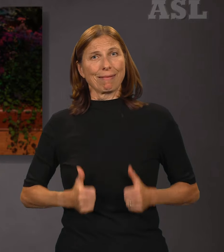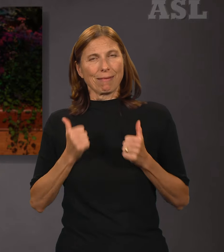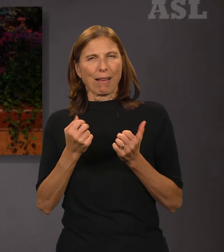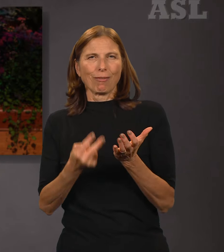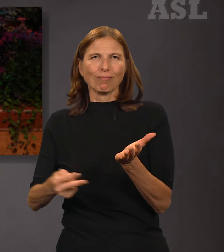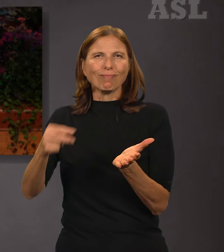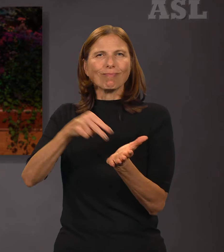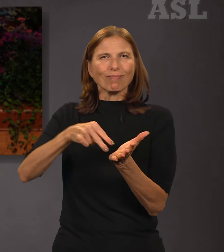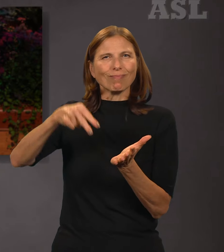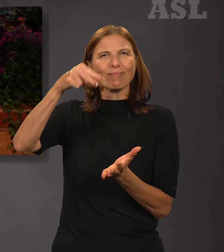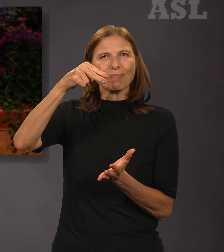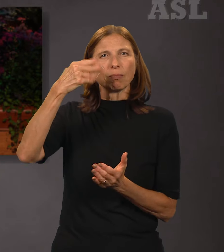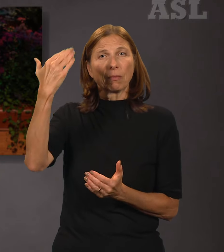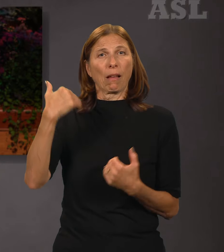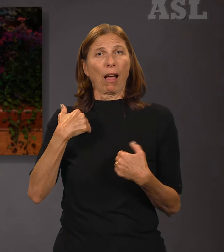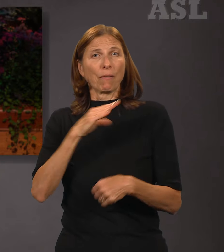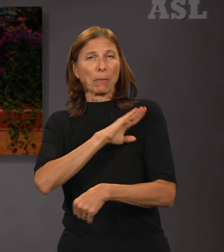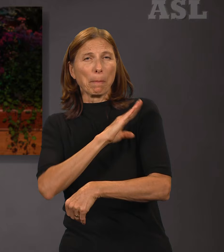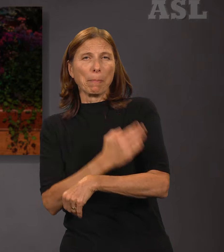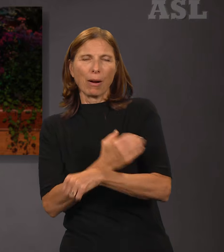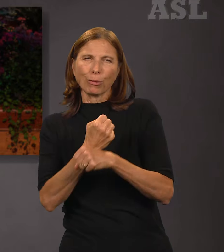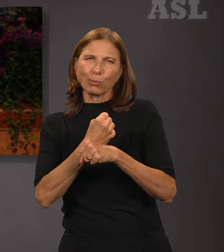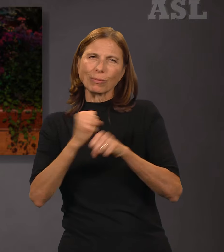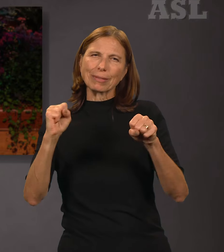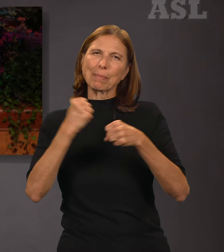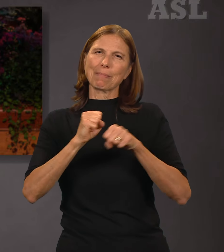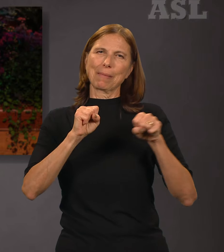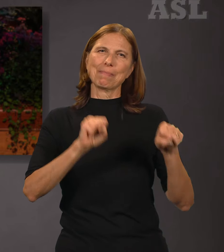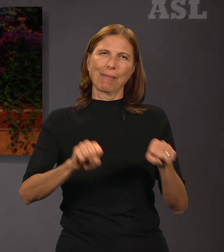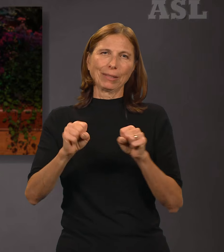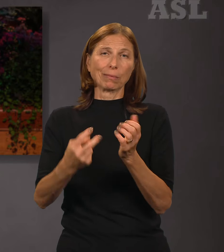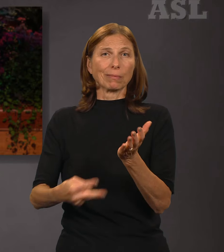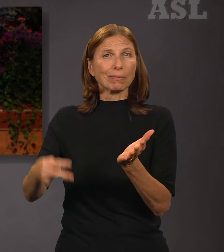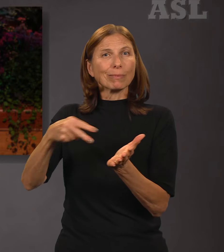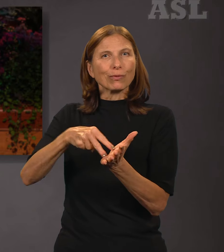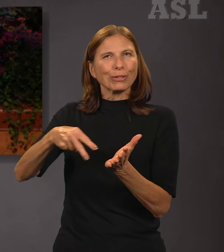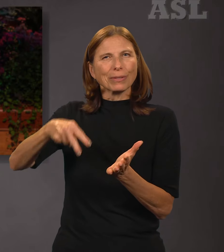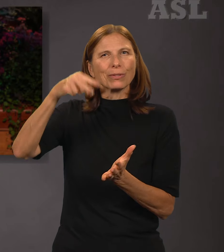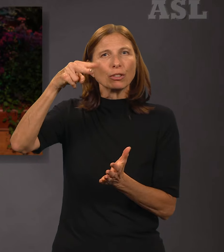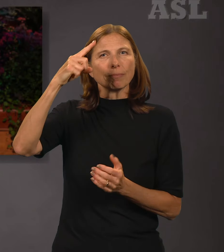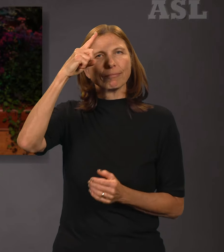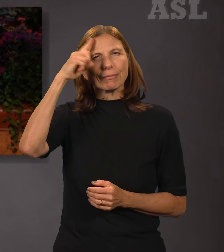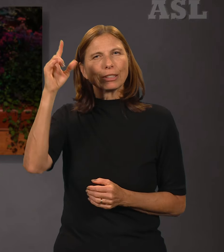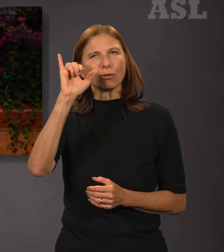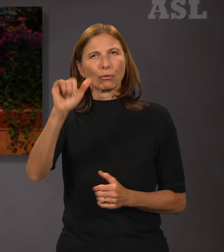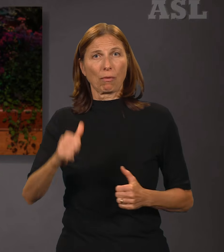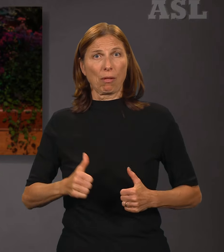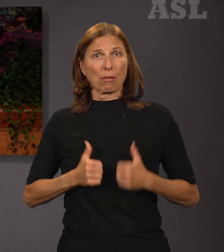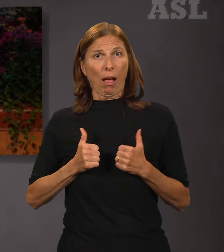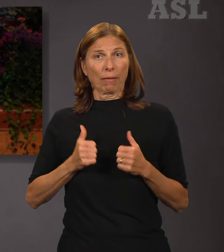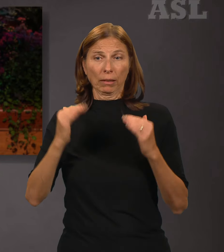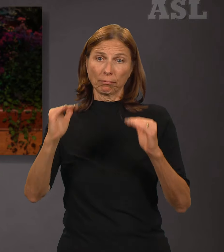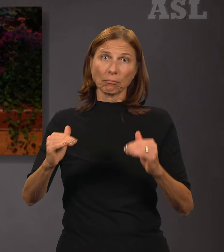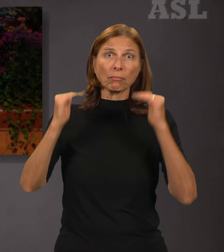and resurrection. He has made possible immortality for all and eternal life for those who choose Him.